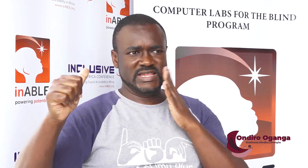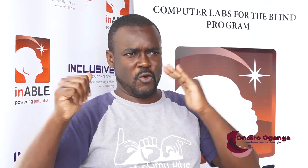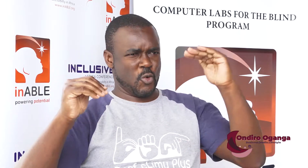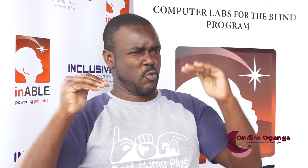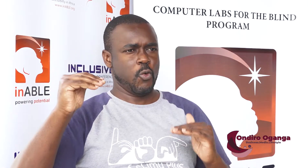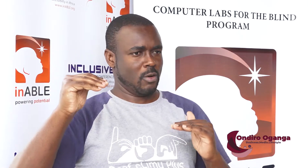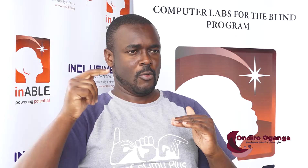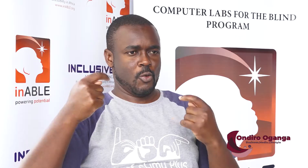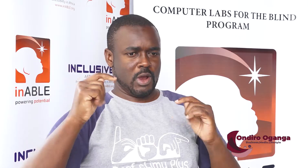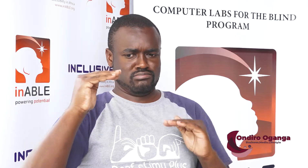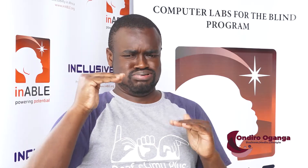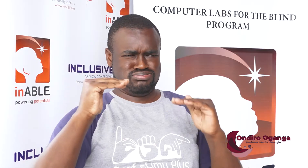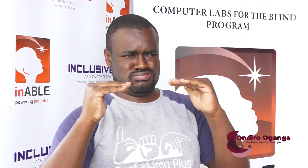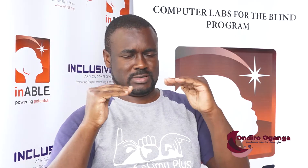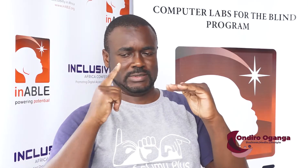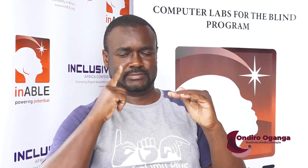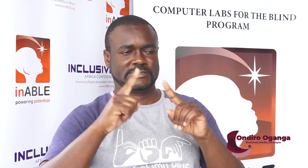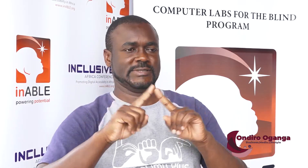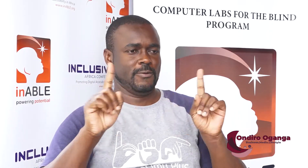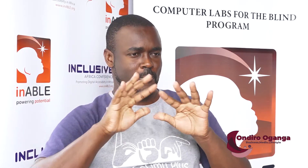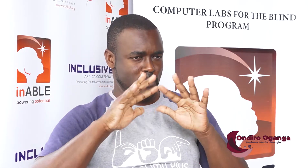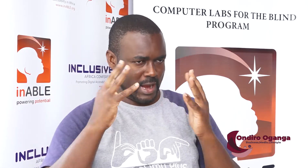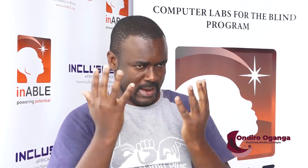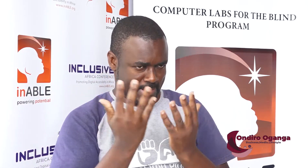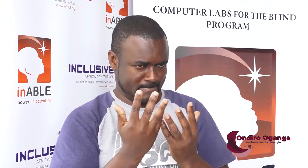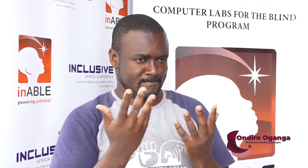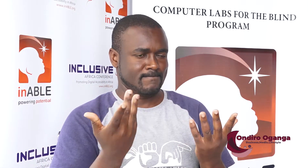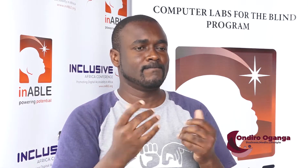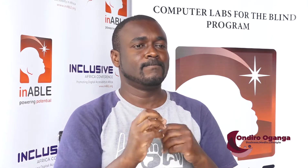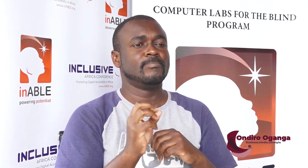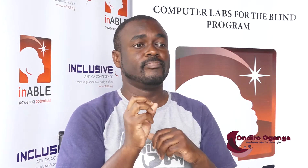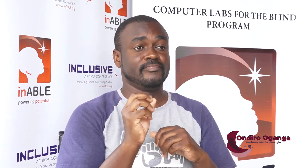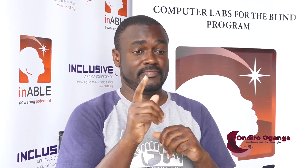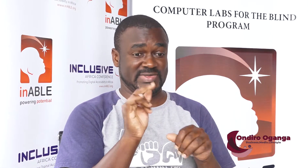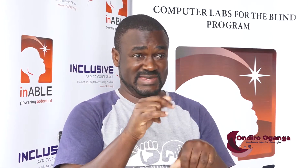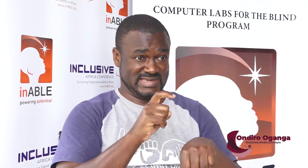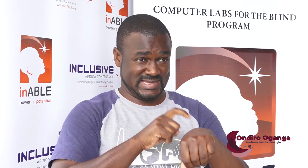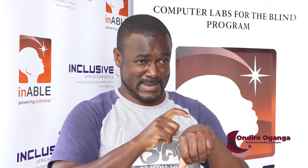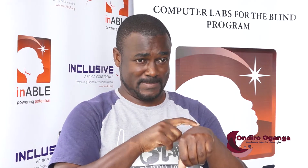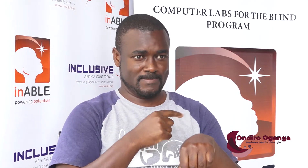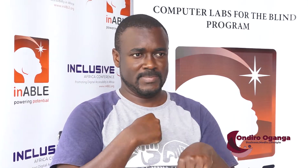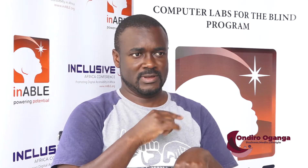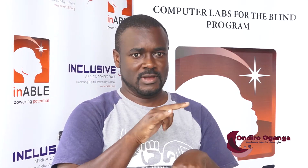Now, but doing my high school education I was in a mainstream